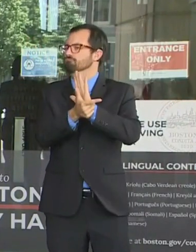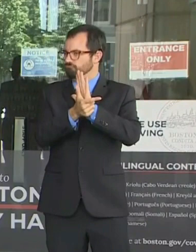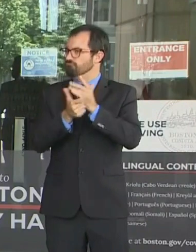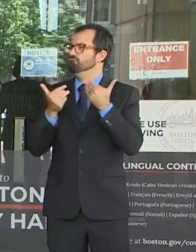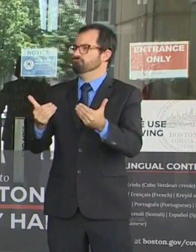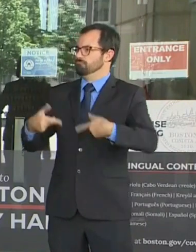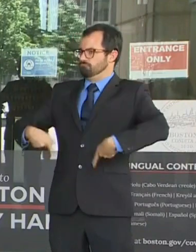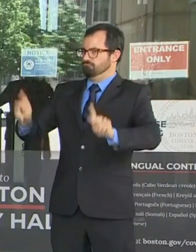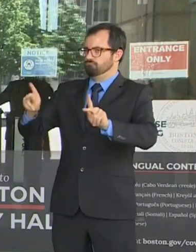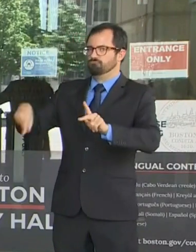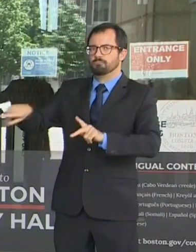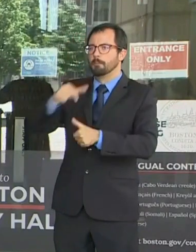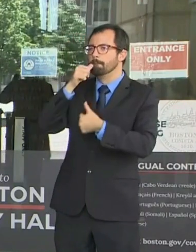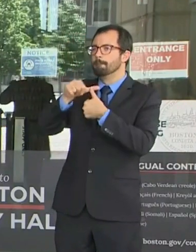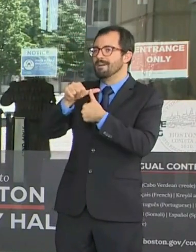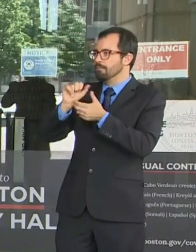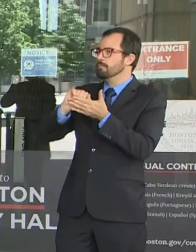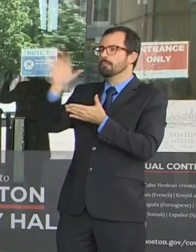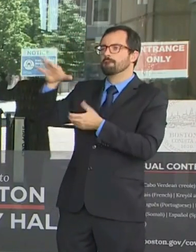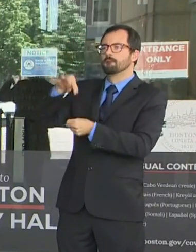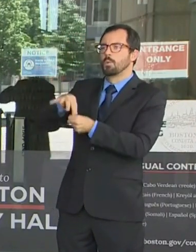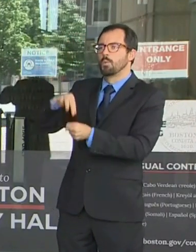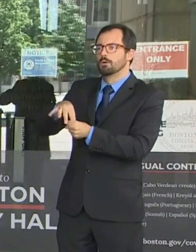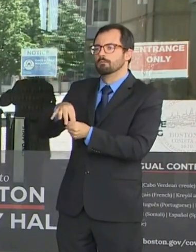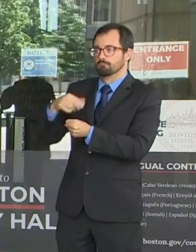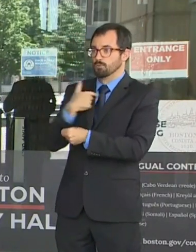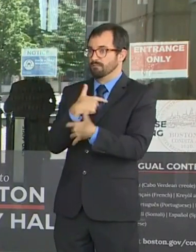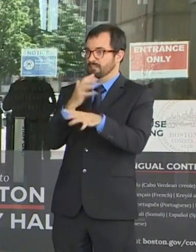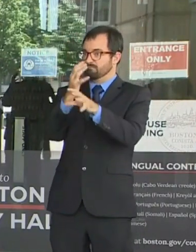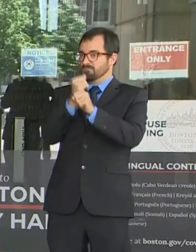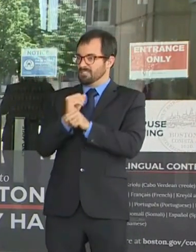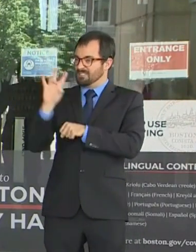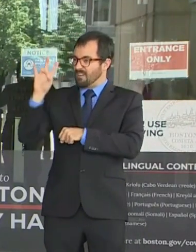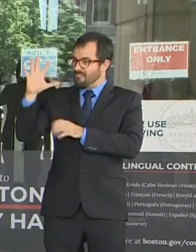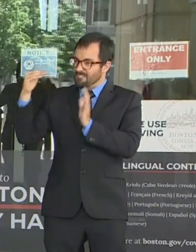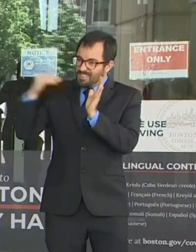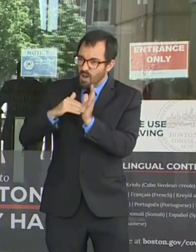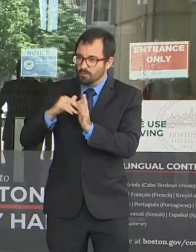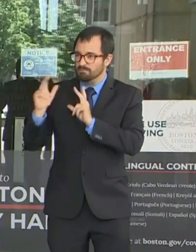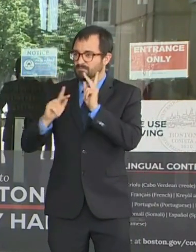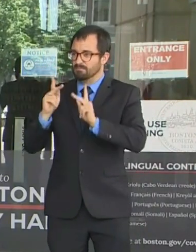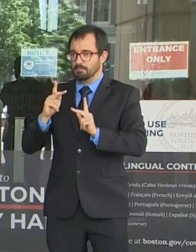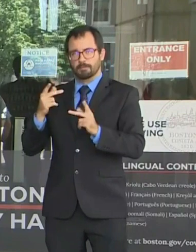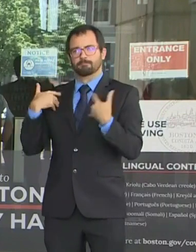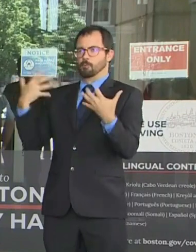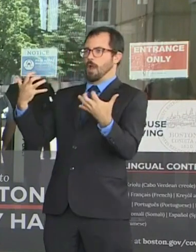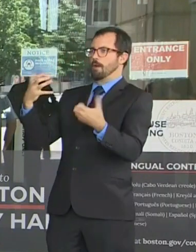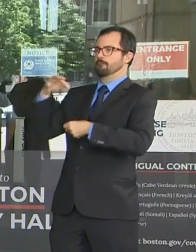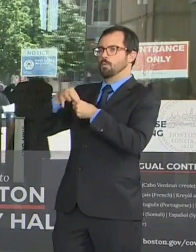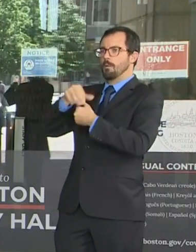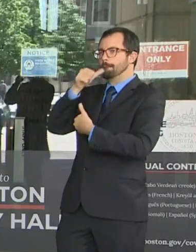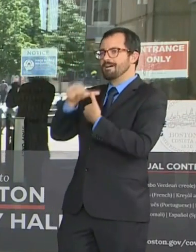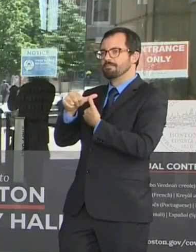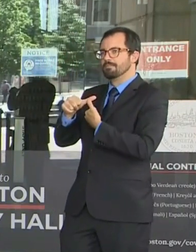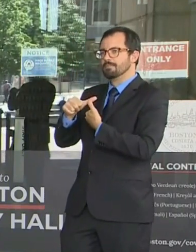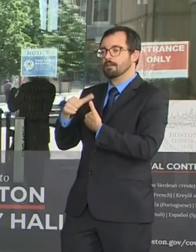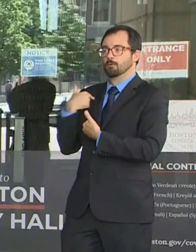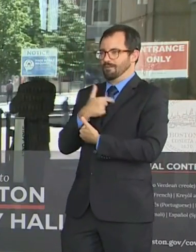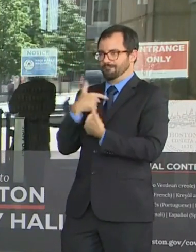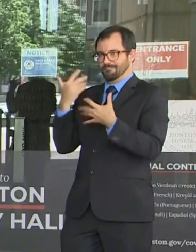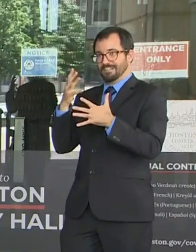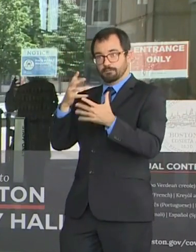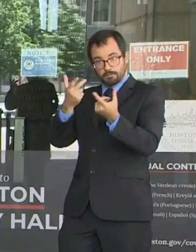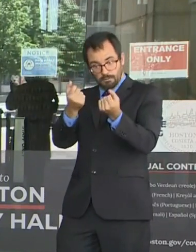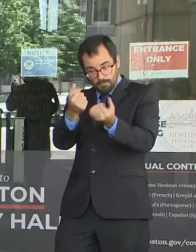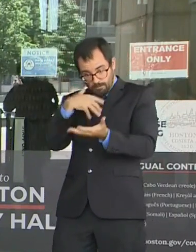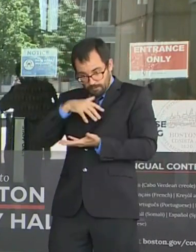requests for ballots. We've sent out over 60,000 of those ballots to registered voters, to people who've requested it,